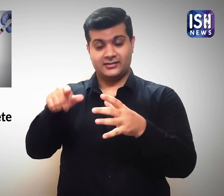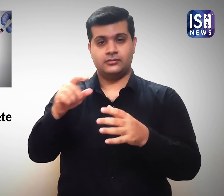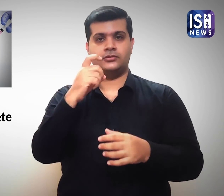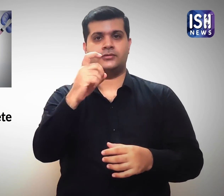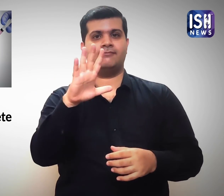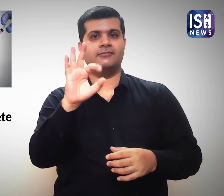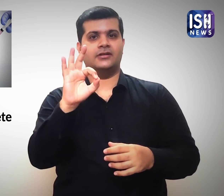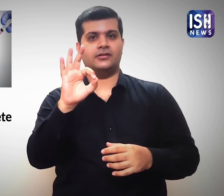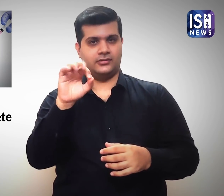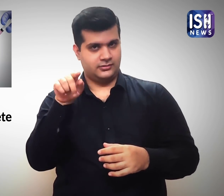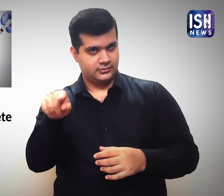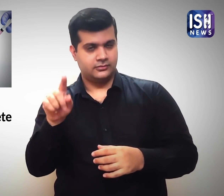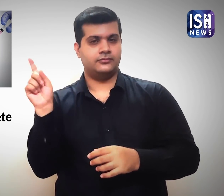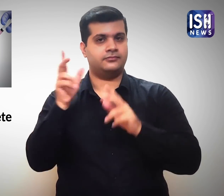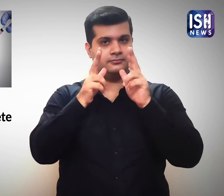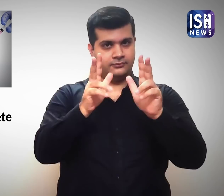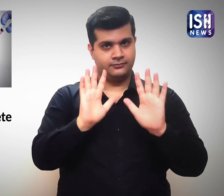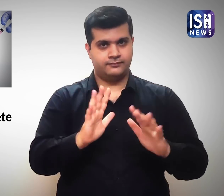2 will have about 750 volunteers.